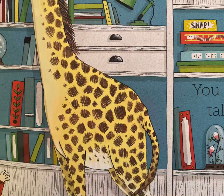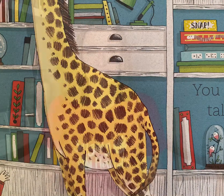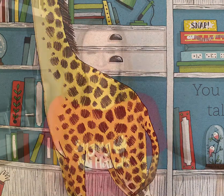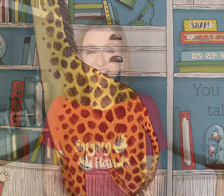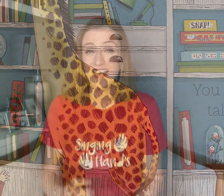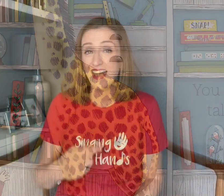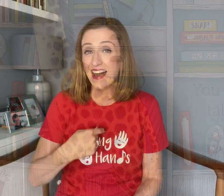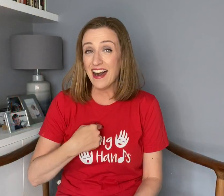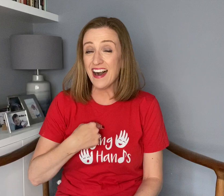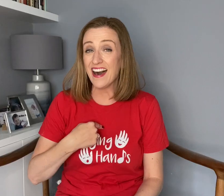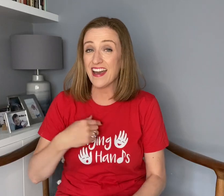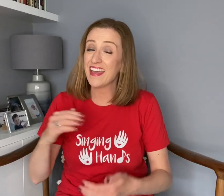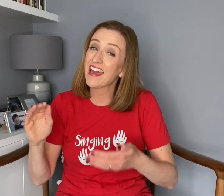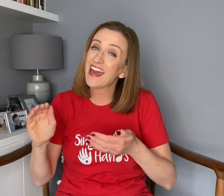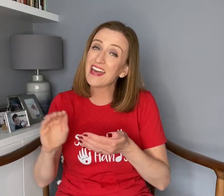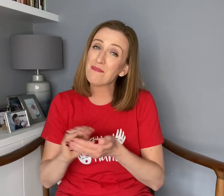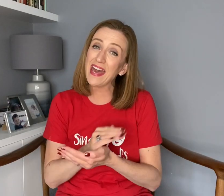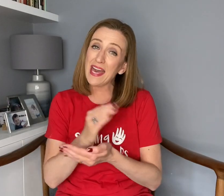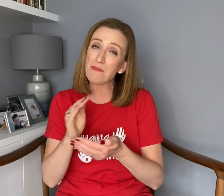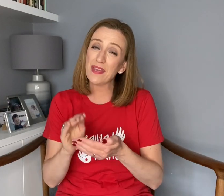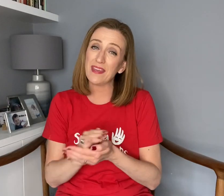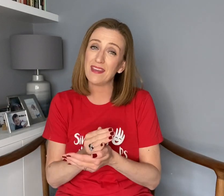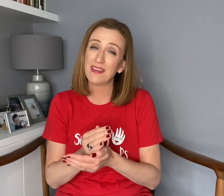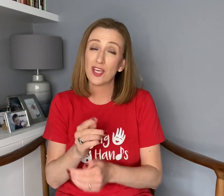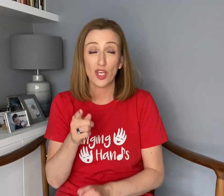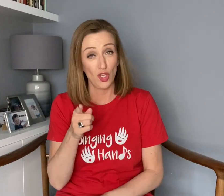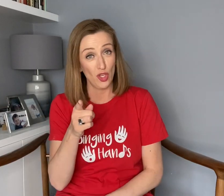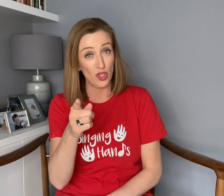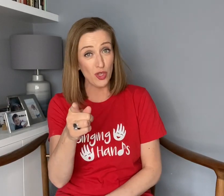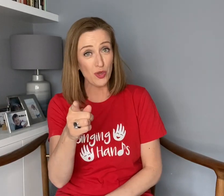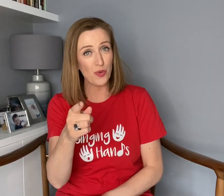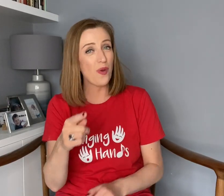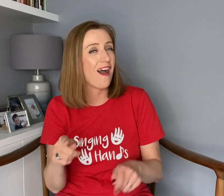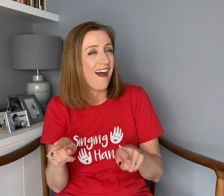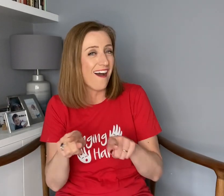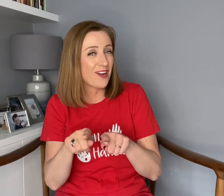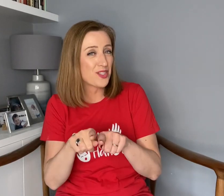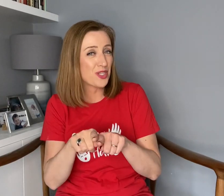I am happy. You are too.